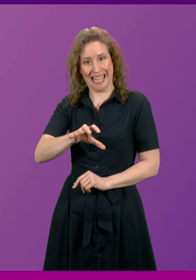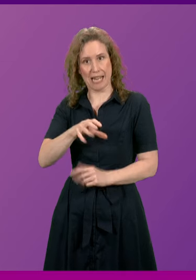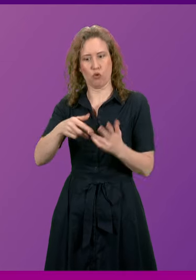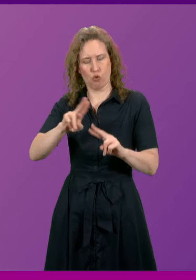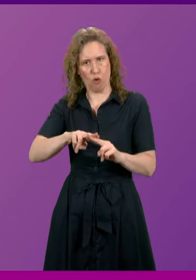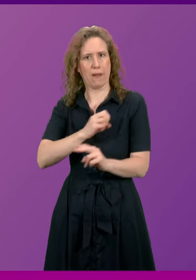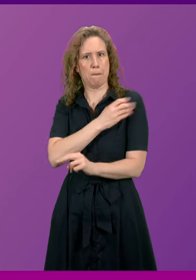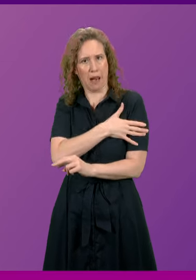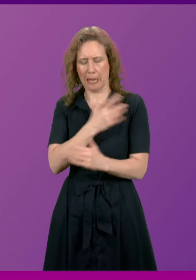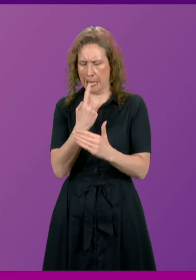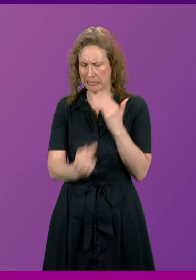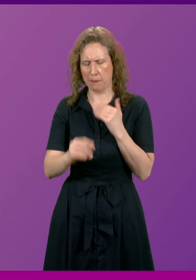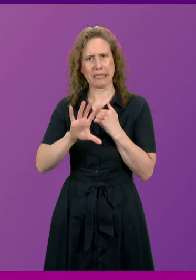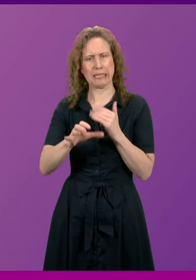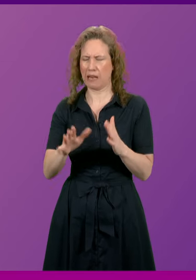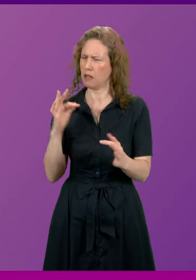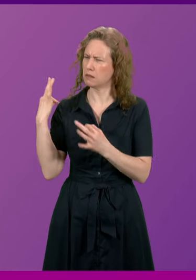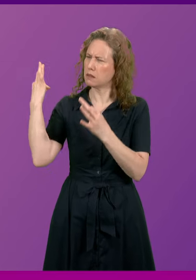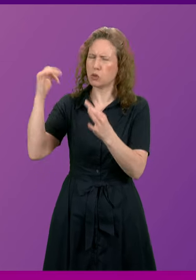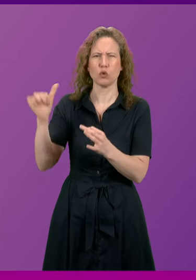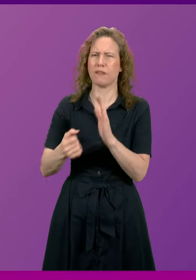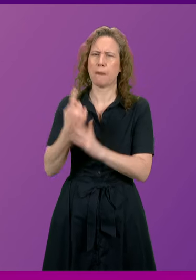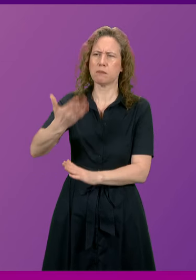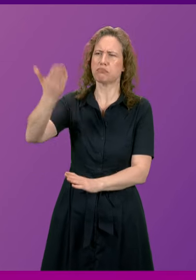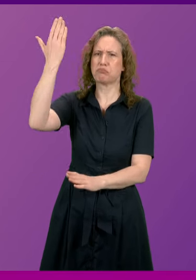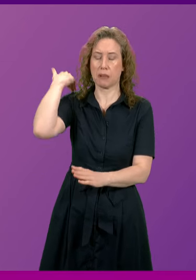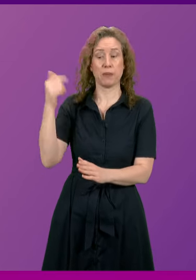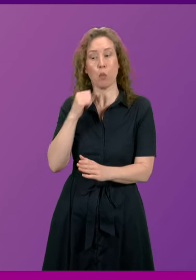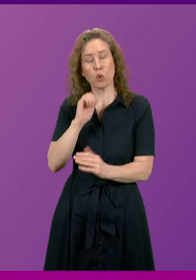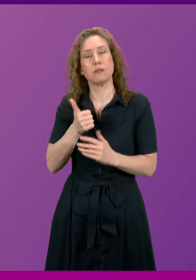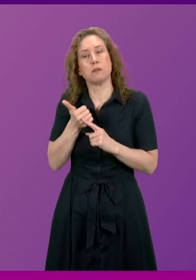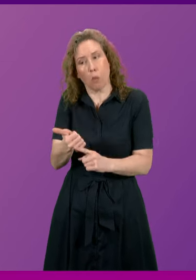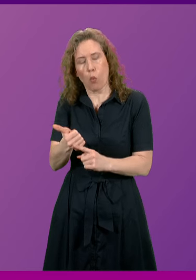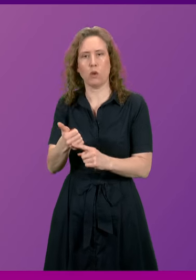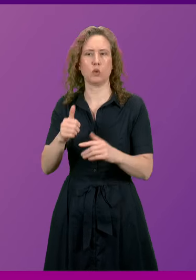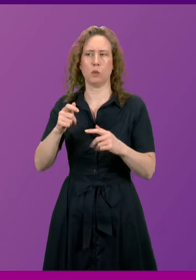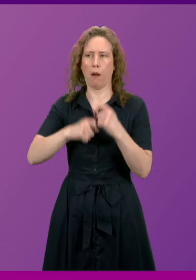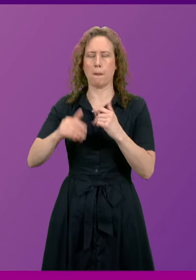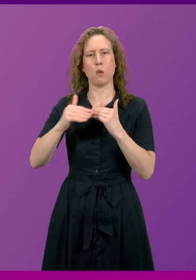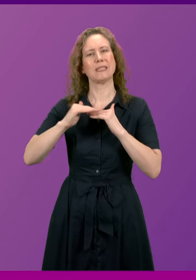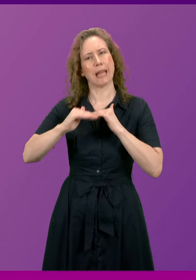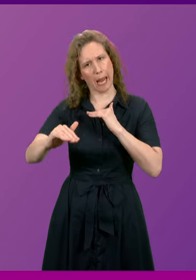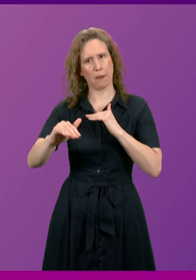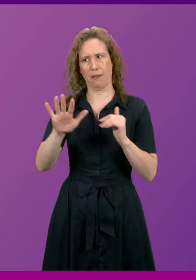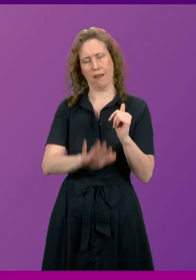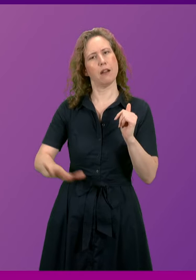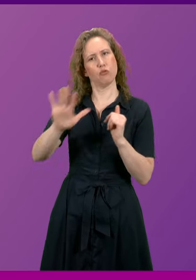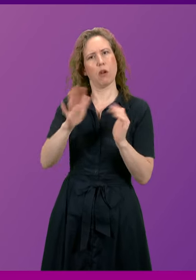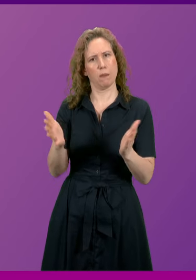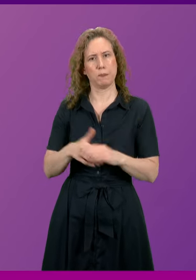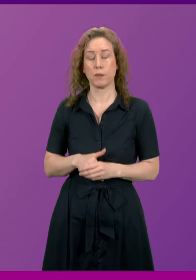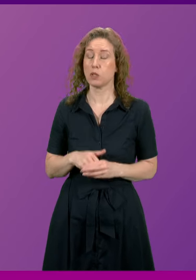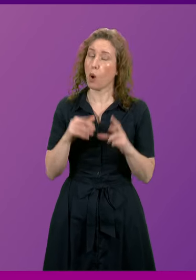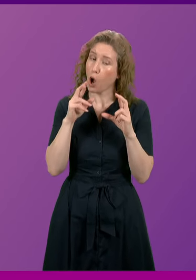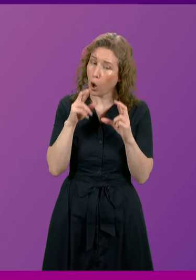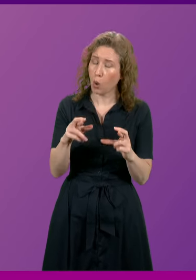independent state is long overdue and it would be a contribution towards trying to stabilise the situation in the Middle East. So I